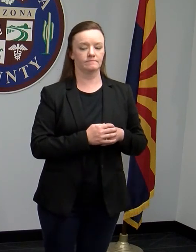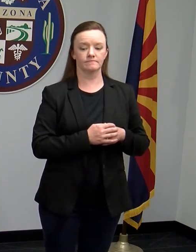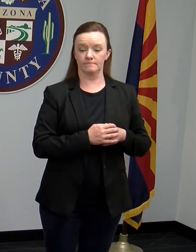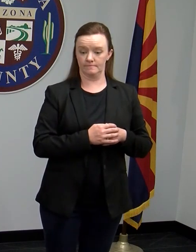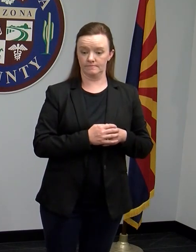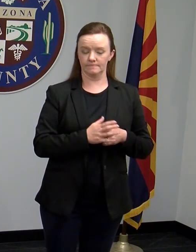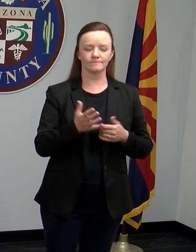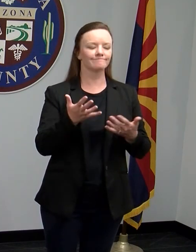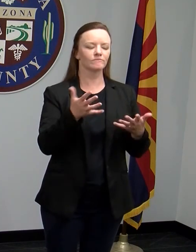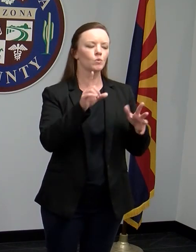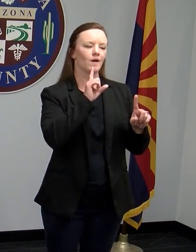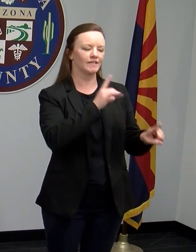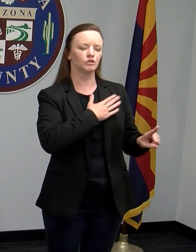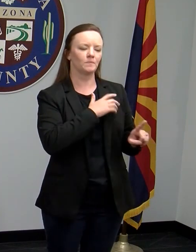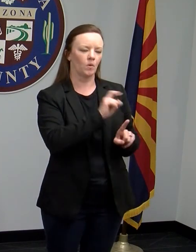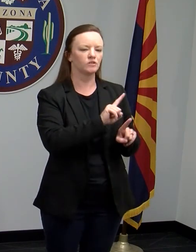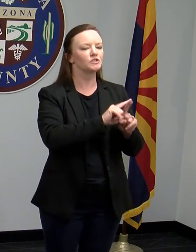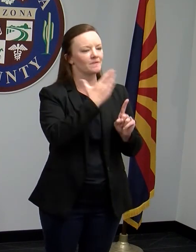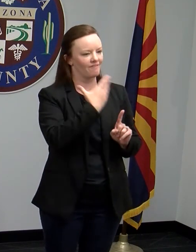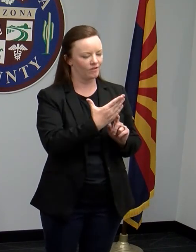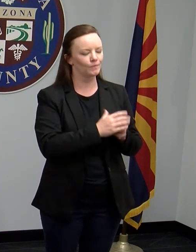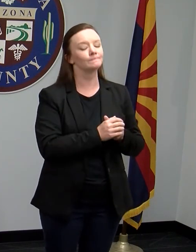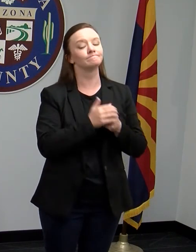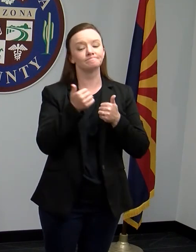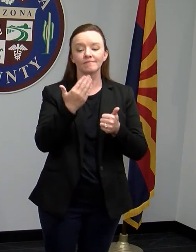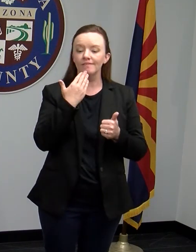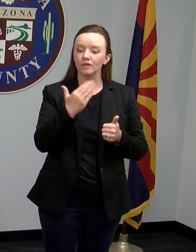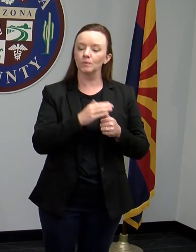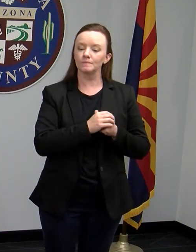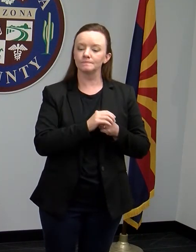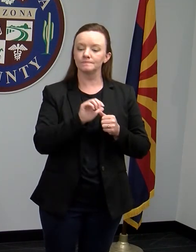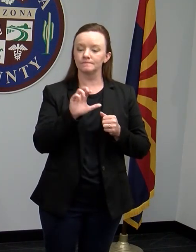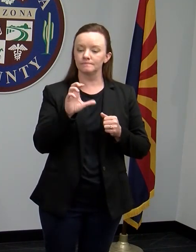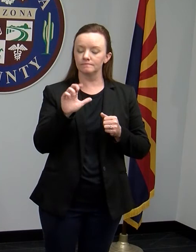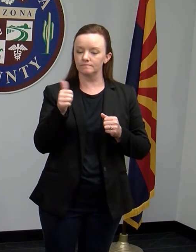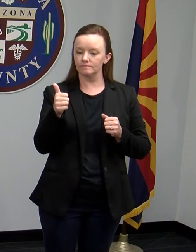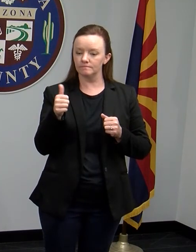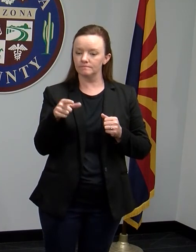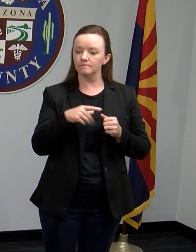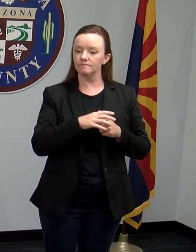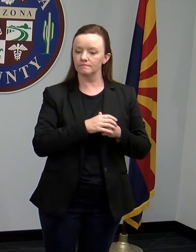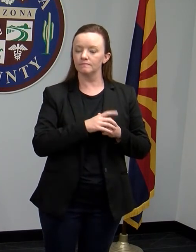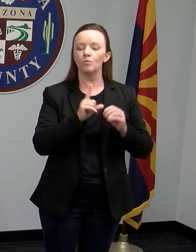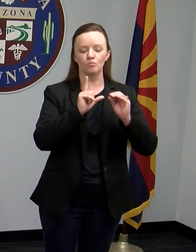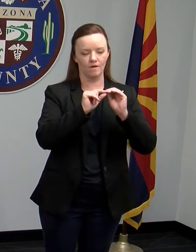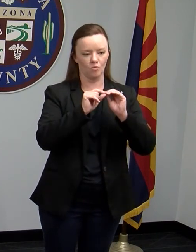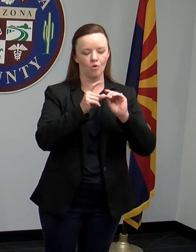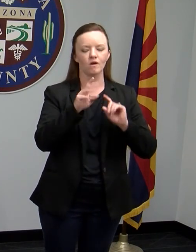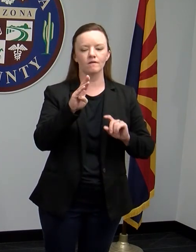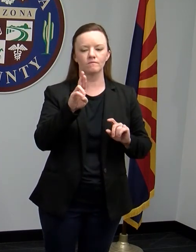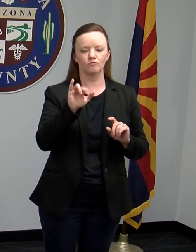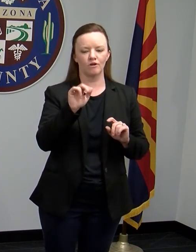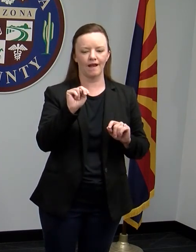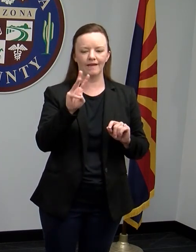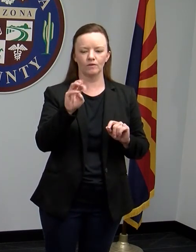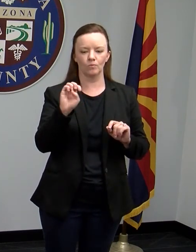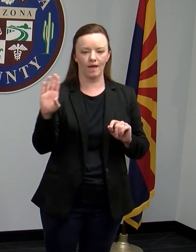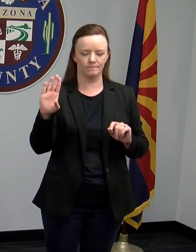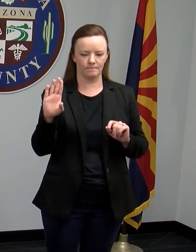You answered my question, but thank you. All right. Thank you, Ann. Chad, anybody else? One more from Brian Webb.